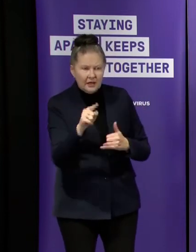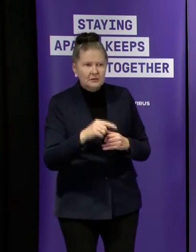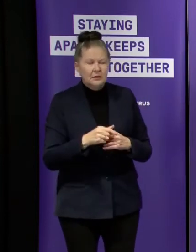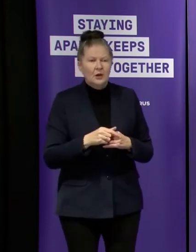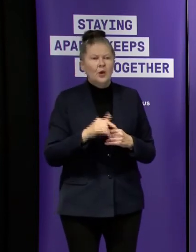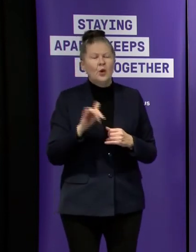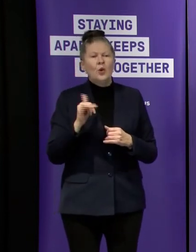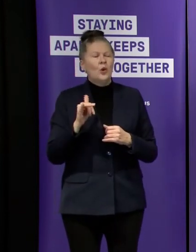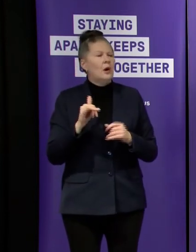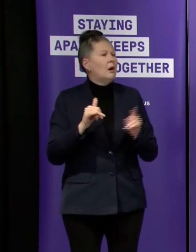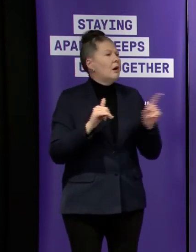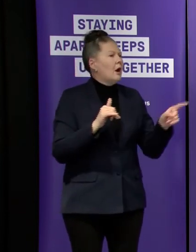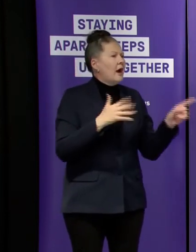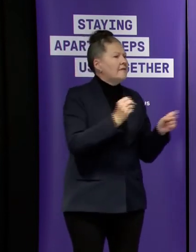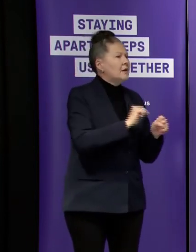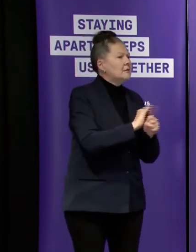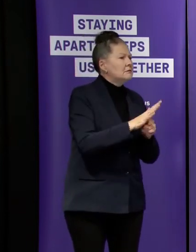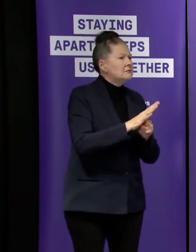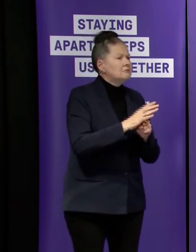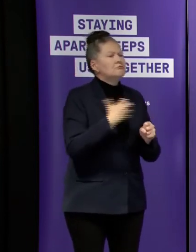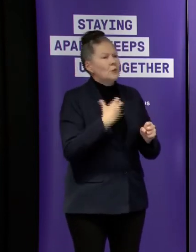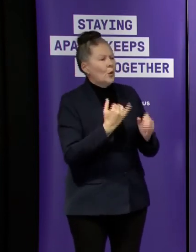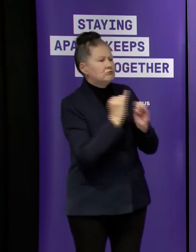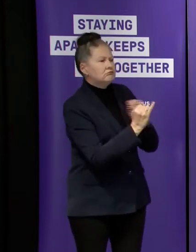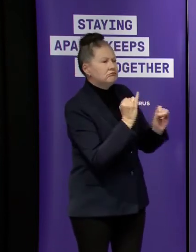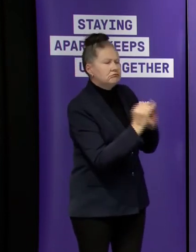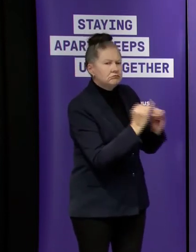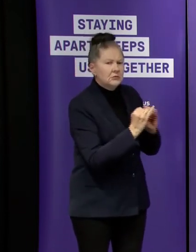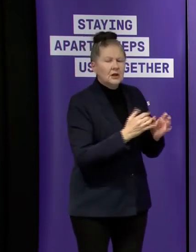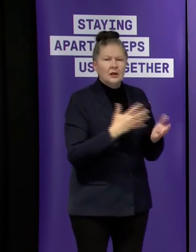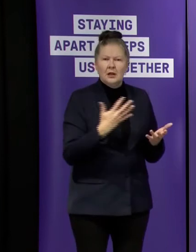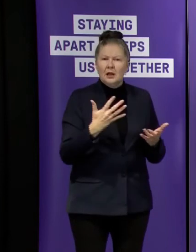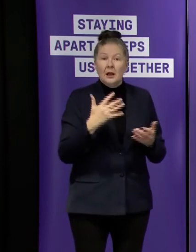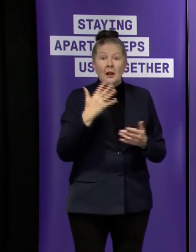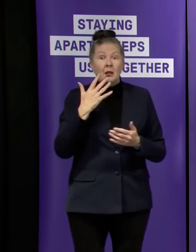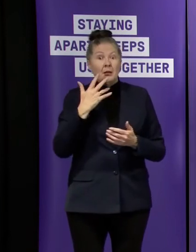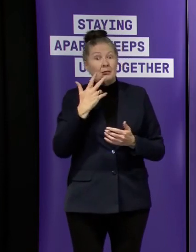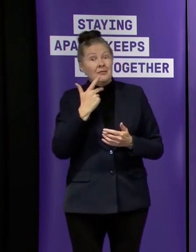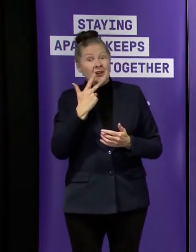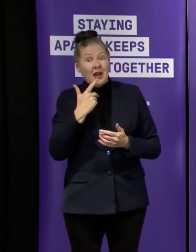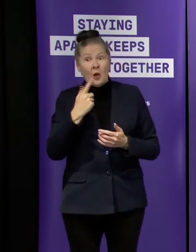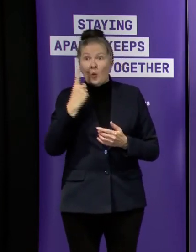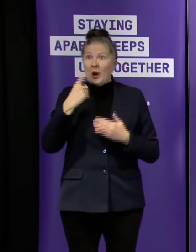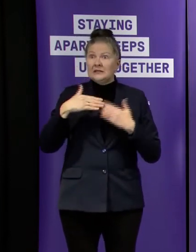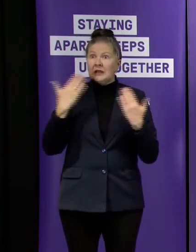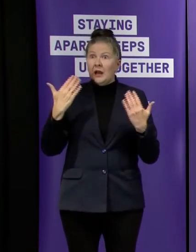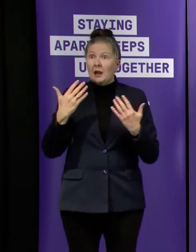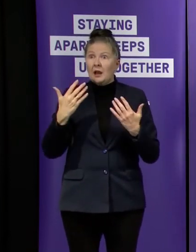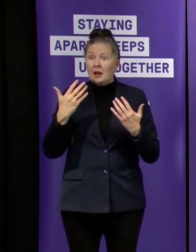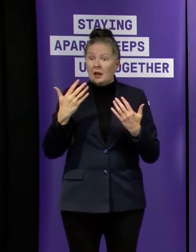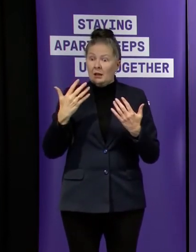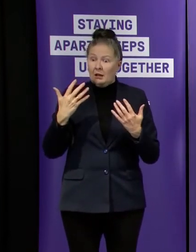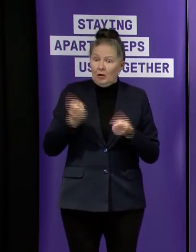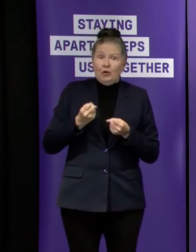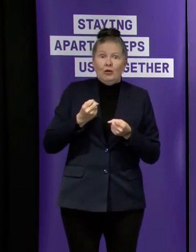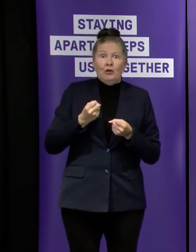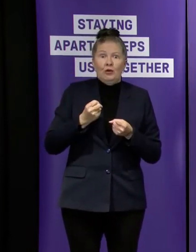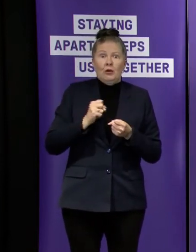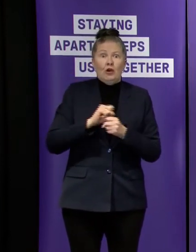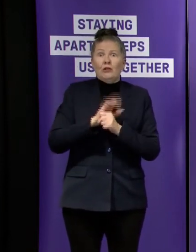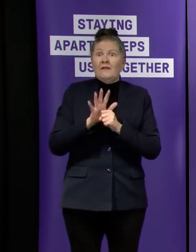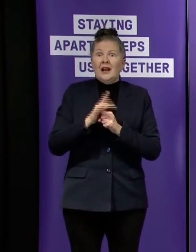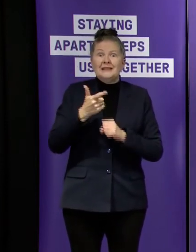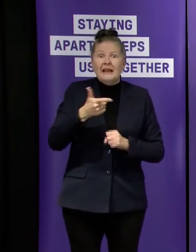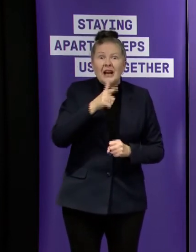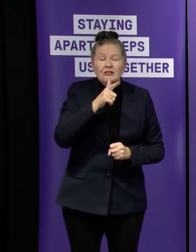uh numbers too so a 700 day obviously presents a bigger challenge than a 216 if it was if i'm